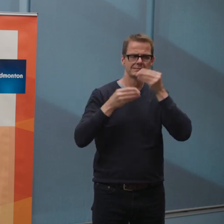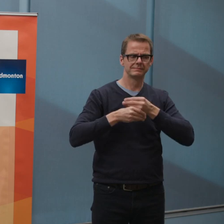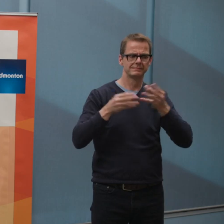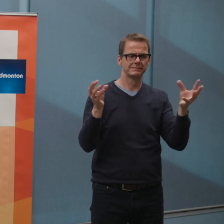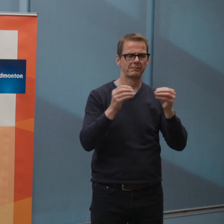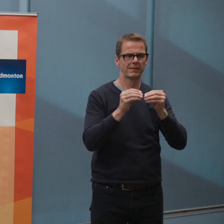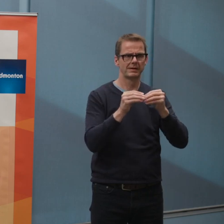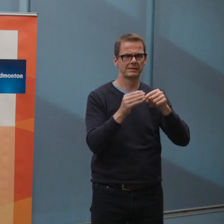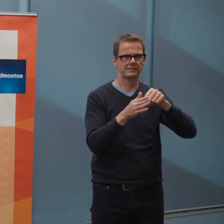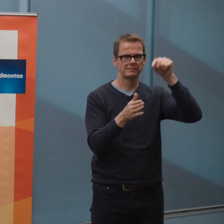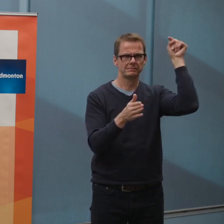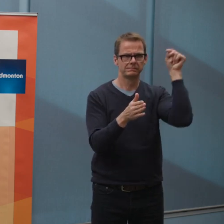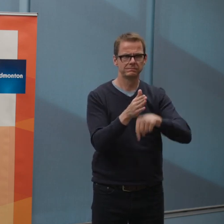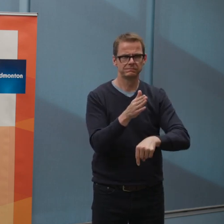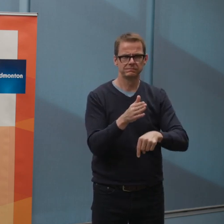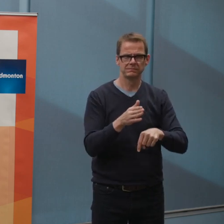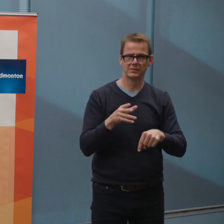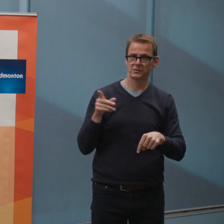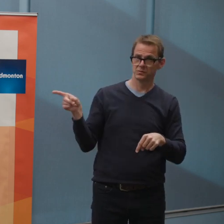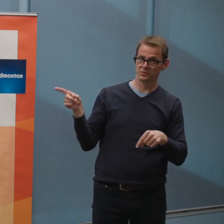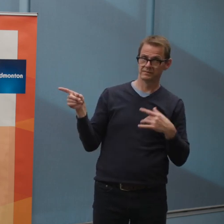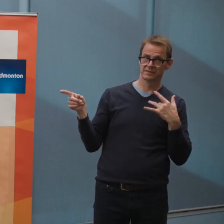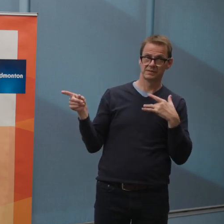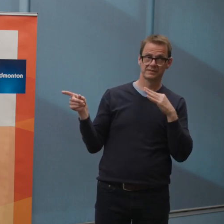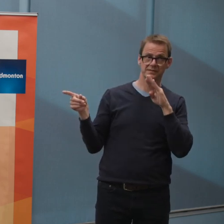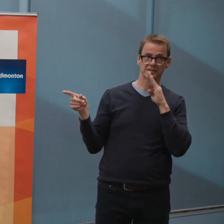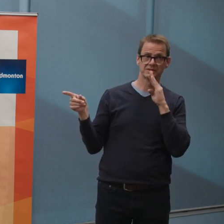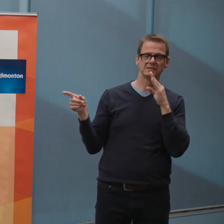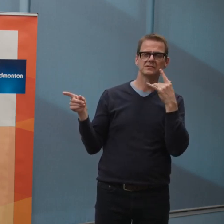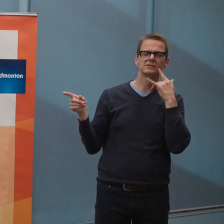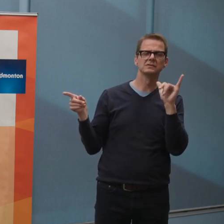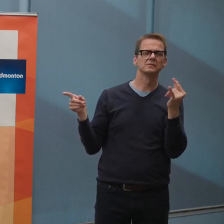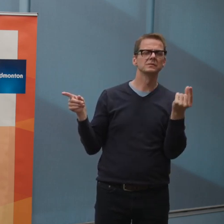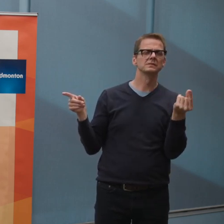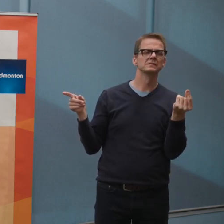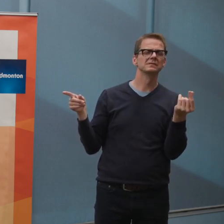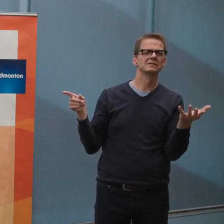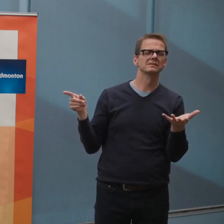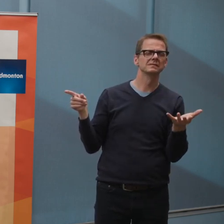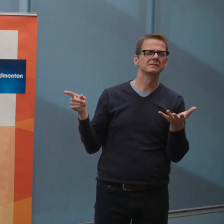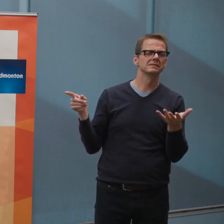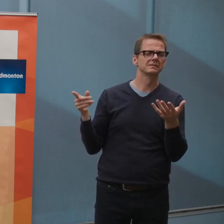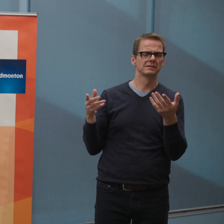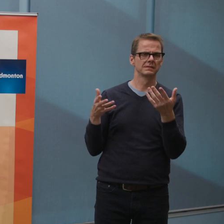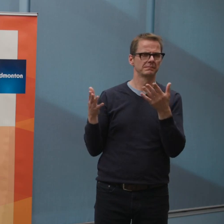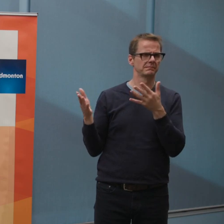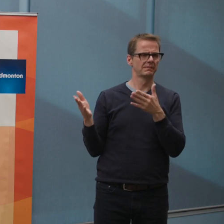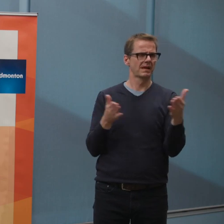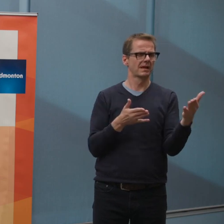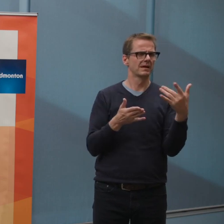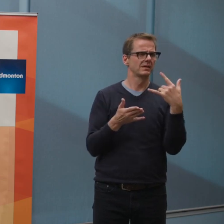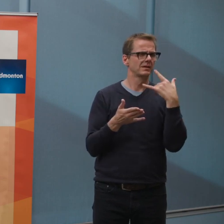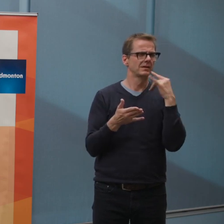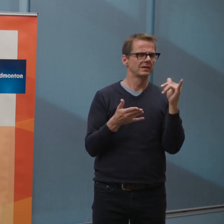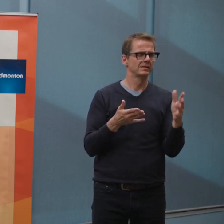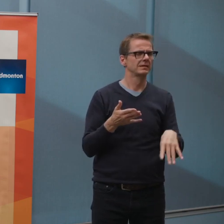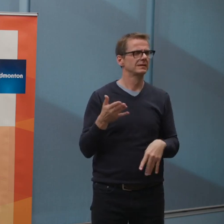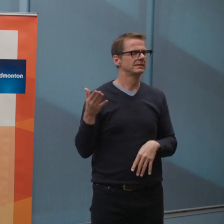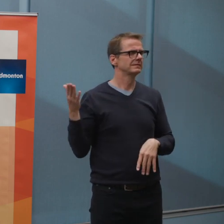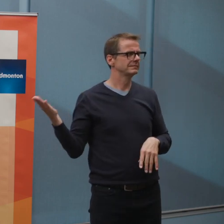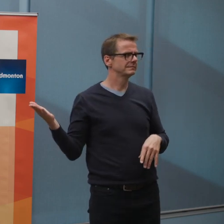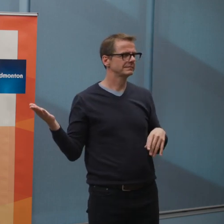see between now and next Wednesday? Well, it's not only cities that have concerns, and obviously,